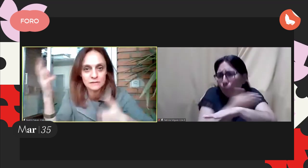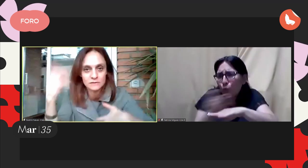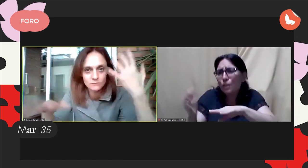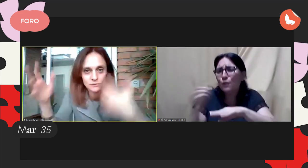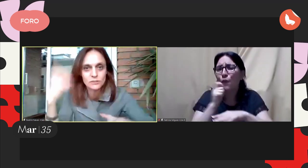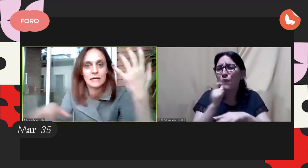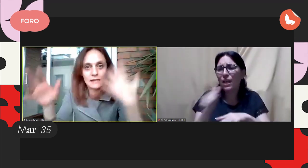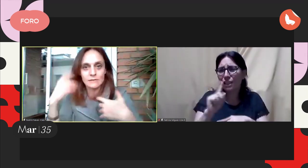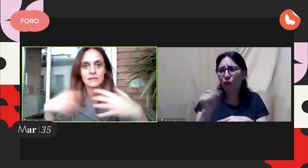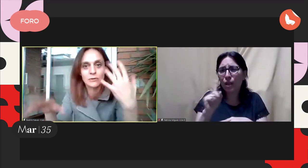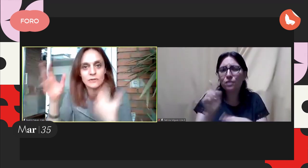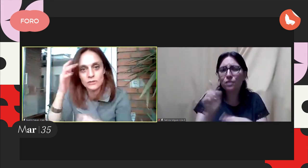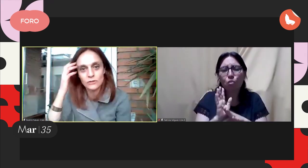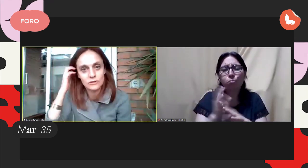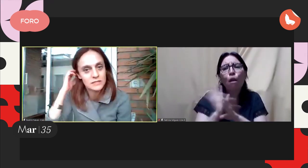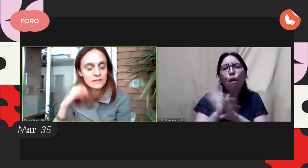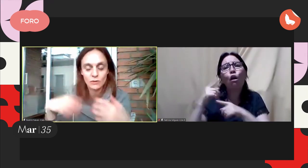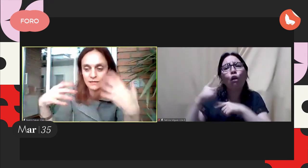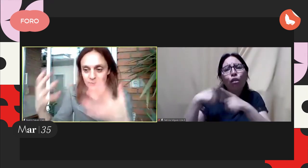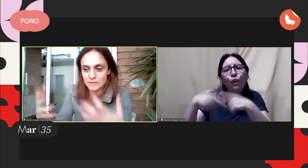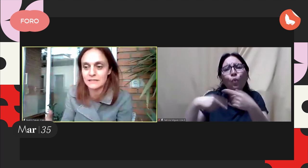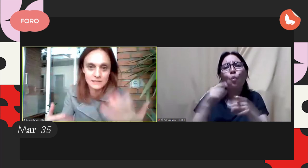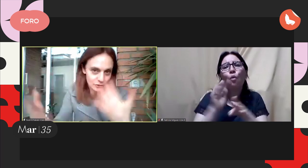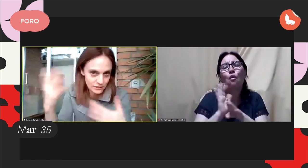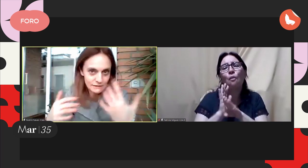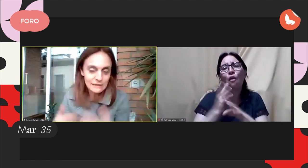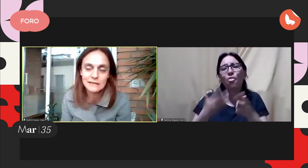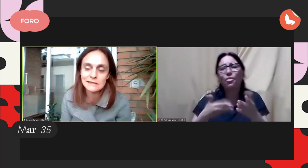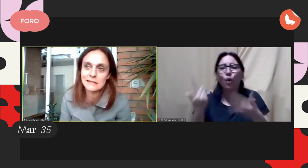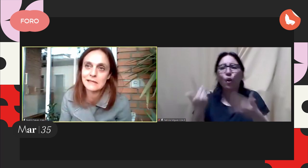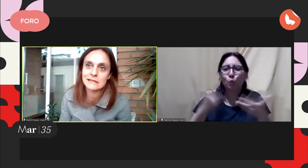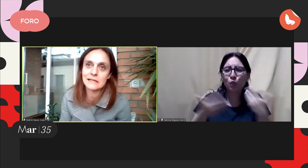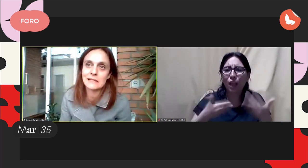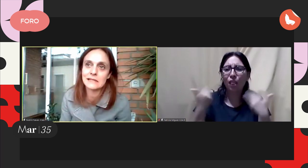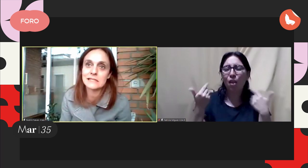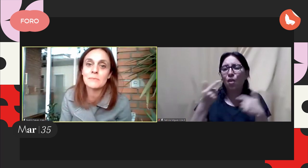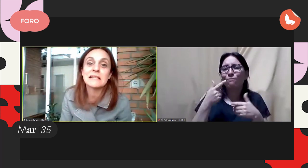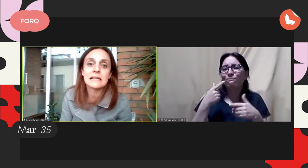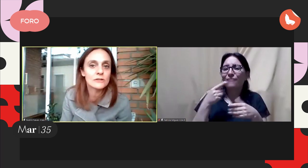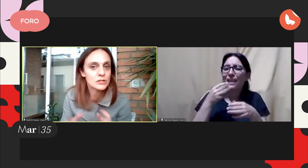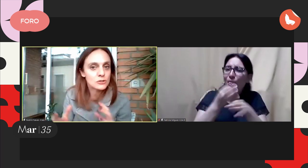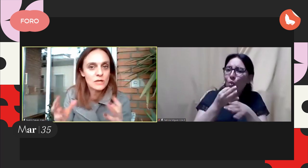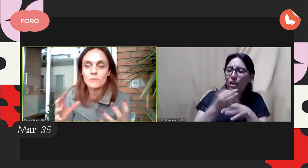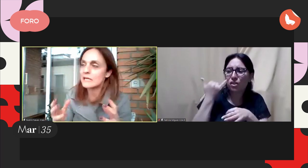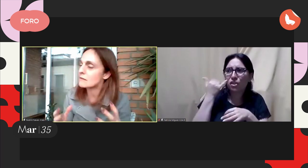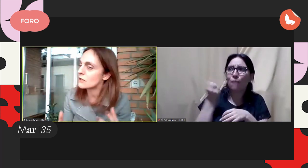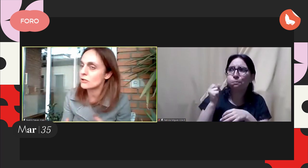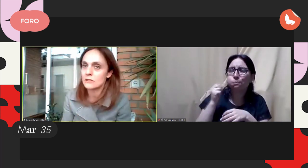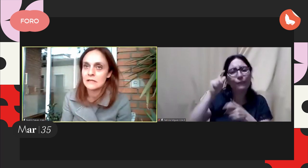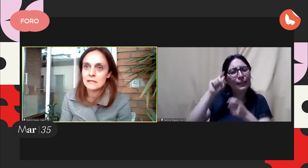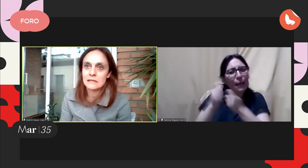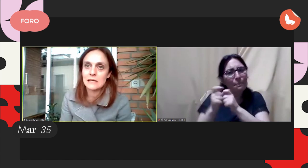that process is not so easy and this process is not a process of learning and